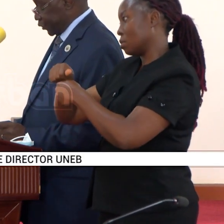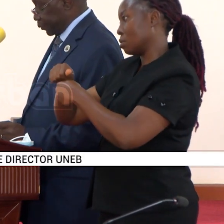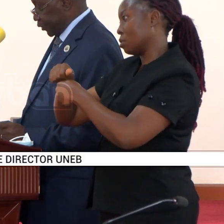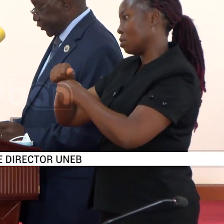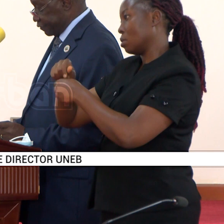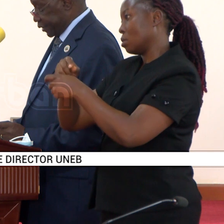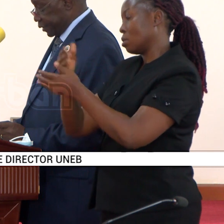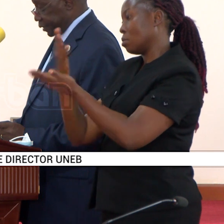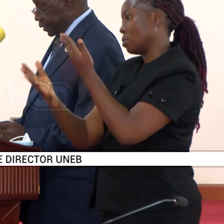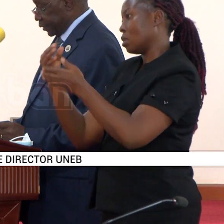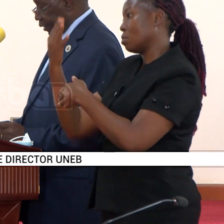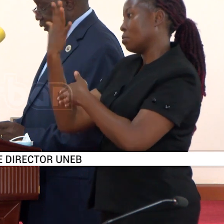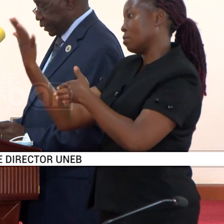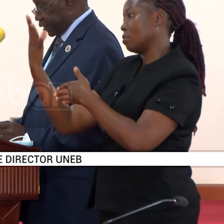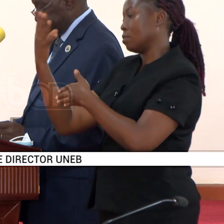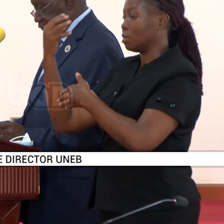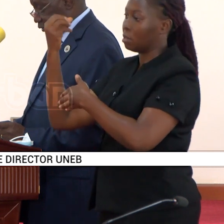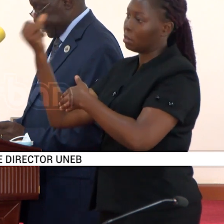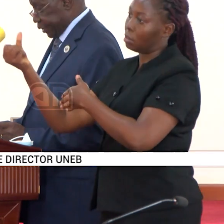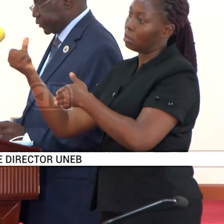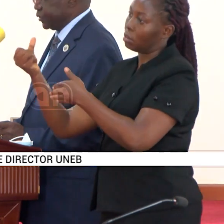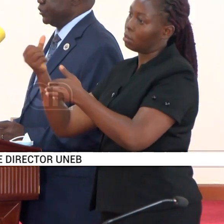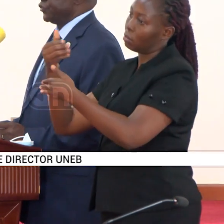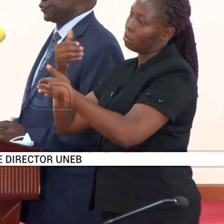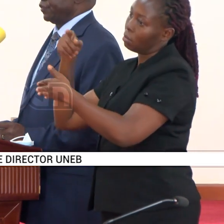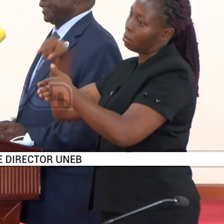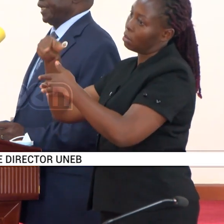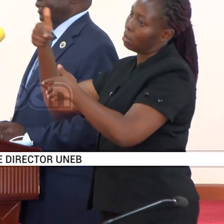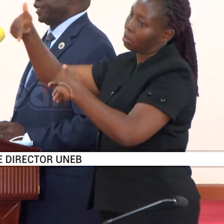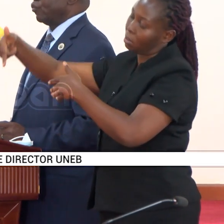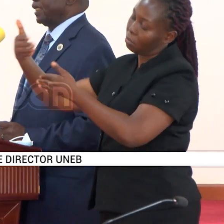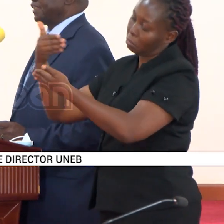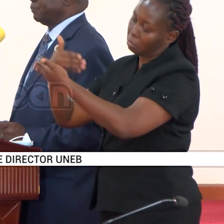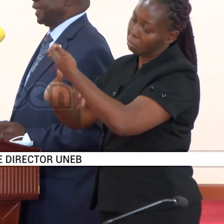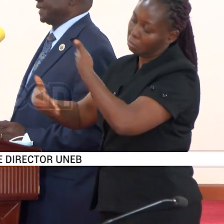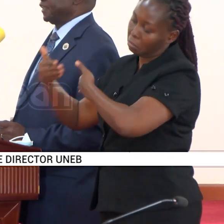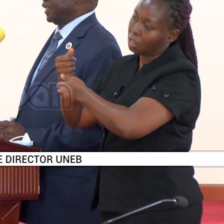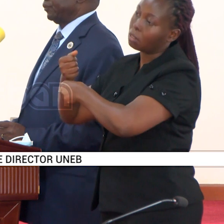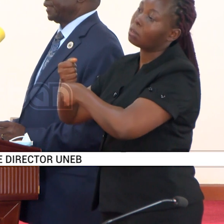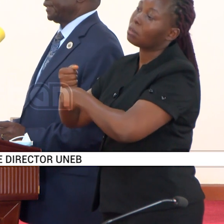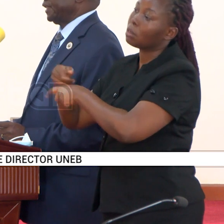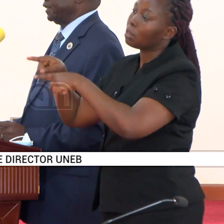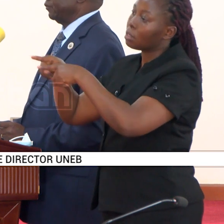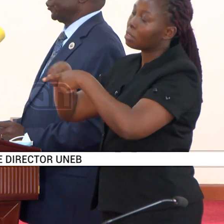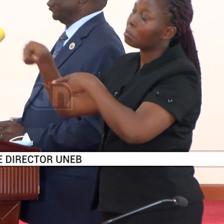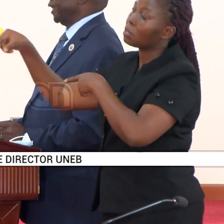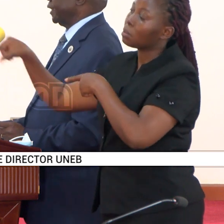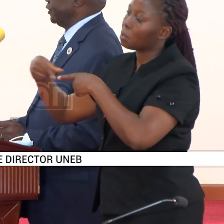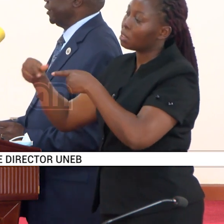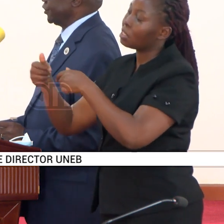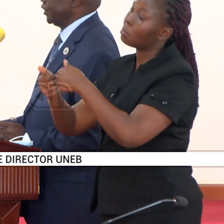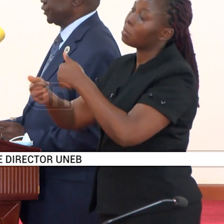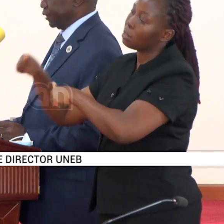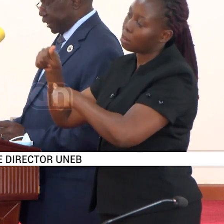56.7%, the previous year. So, again, the quality passes that we are seeing, we saw